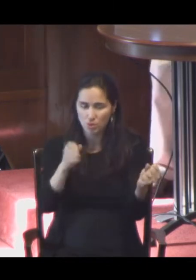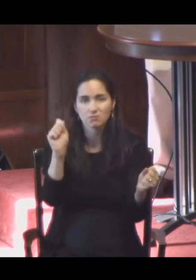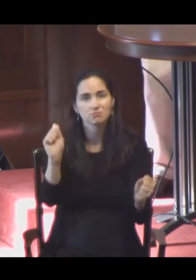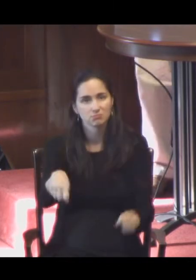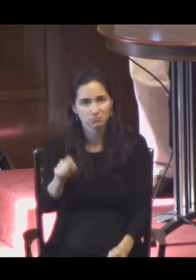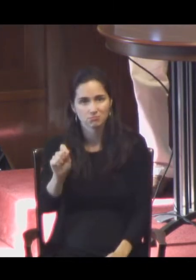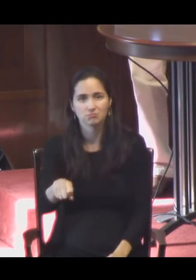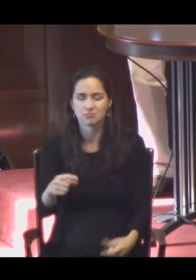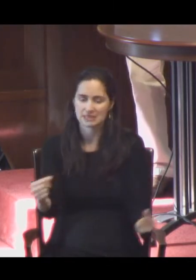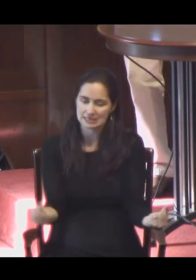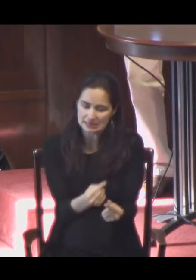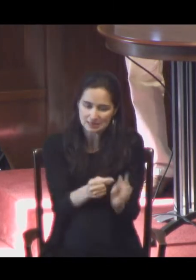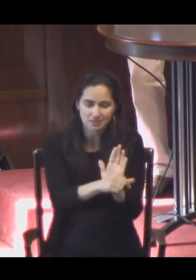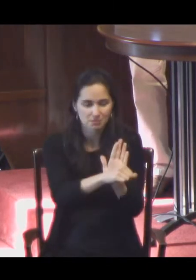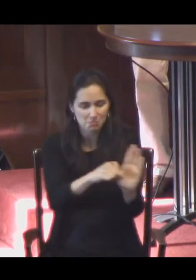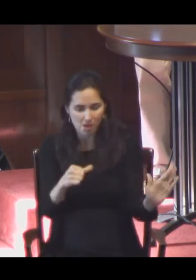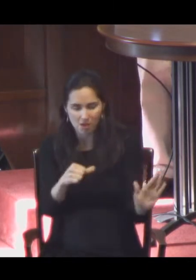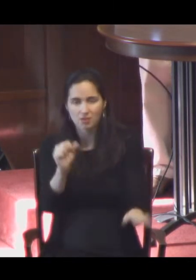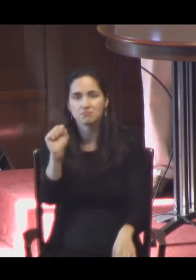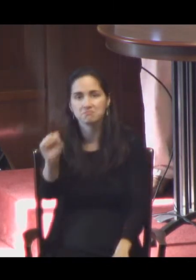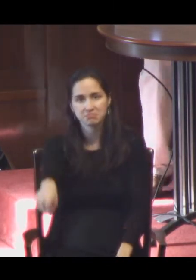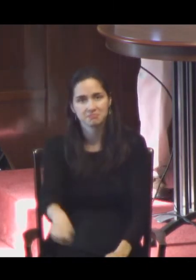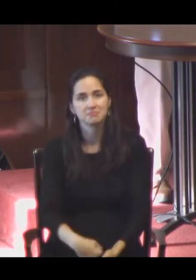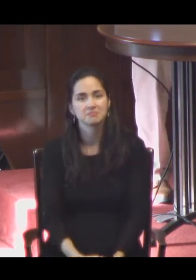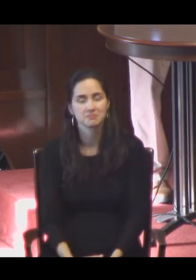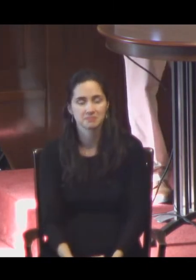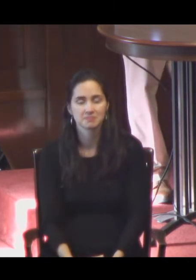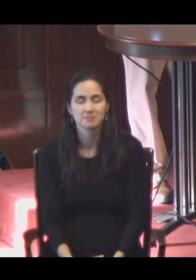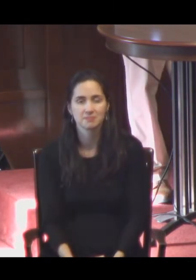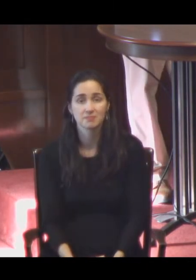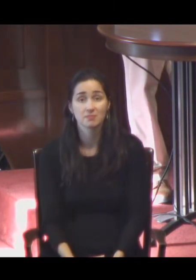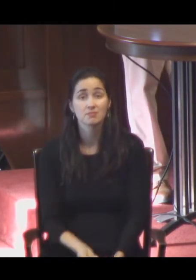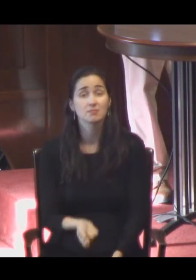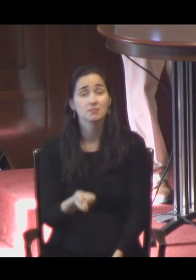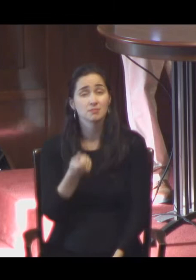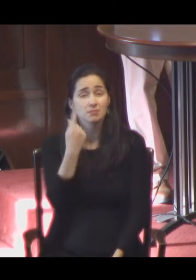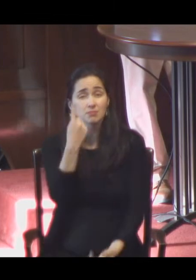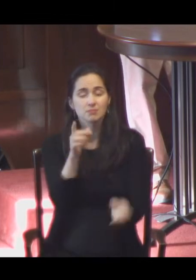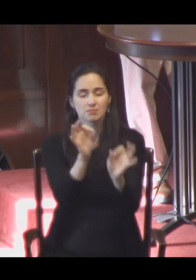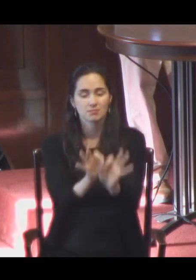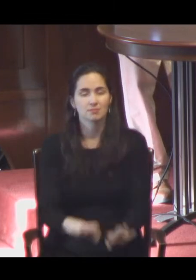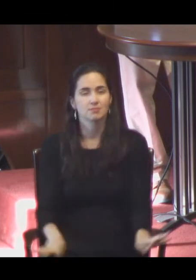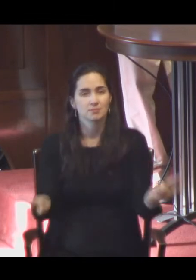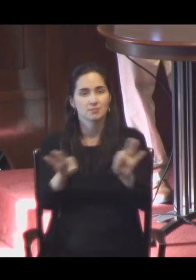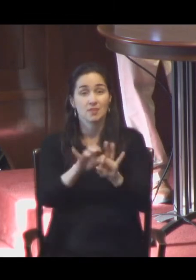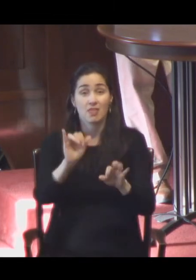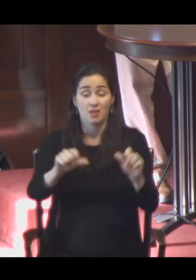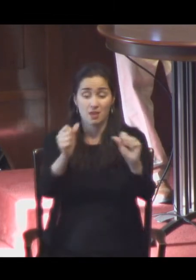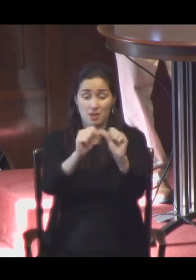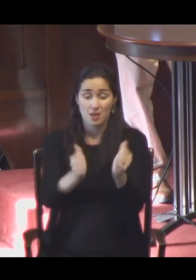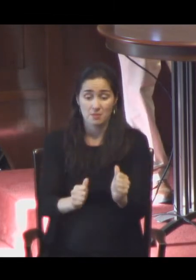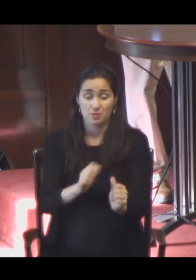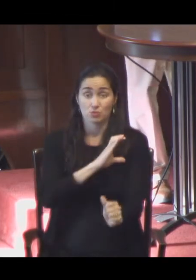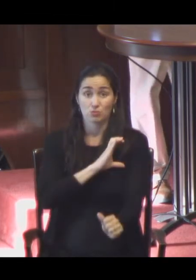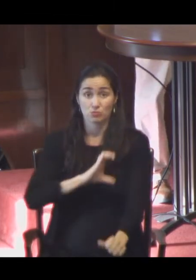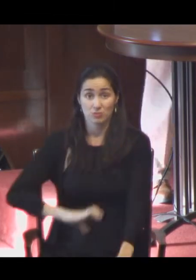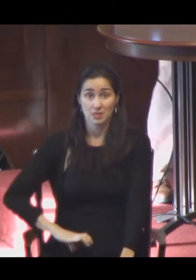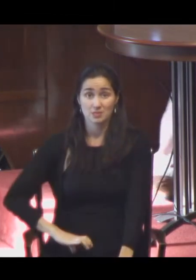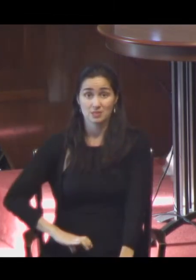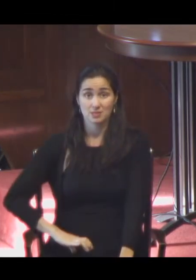this is really important that we reclaim that image of Christ in us. So I'm going to recite